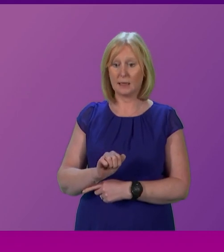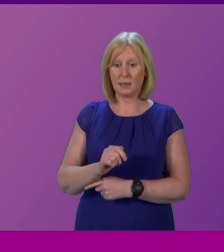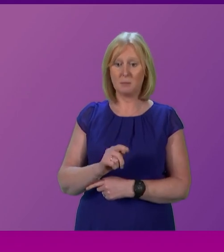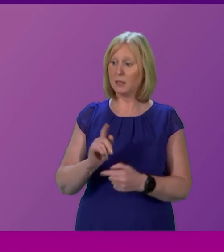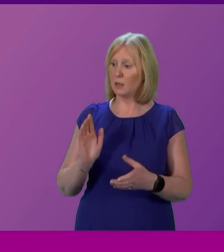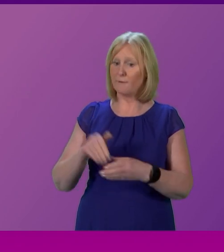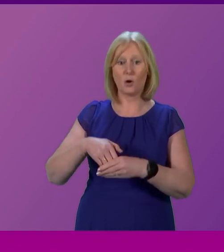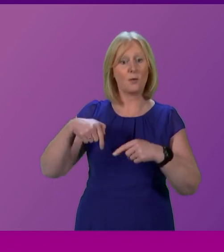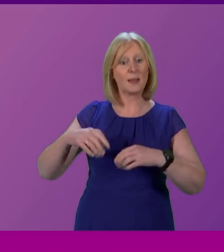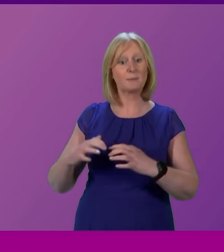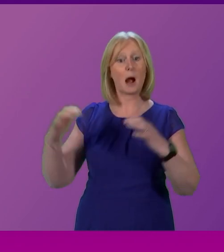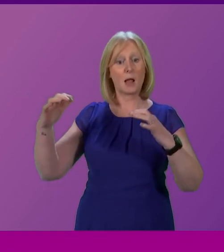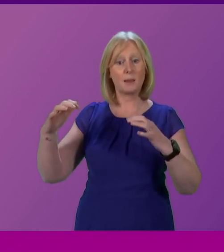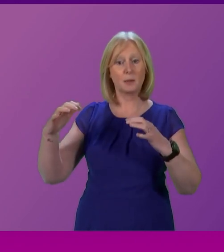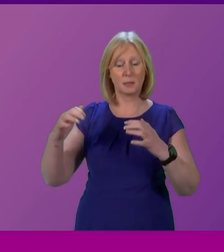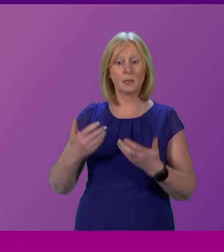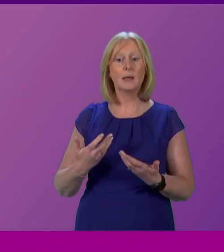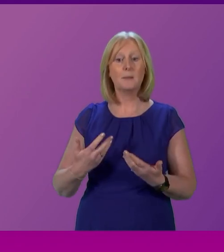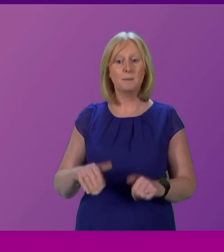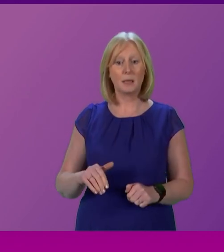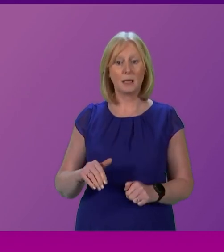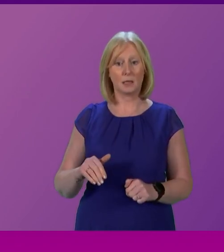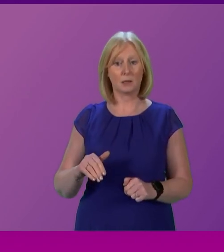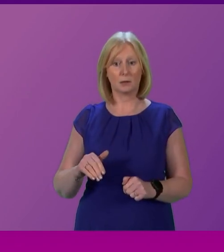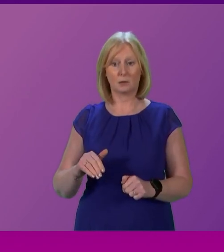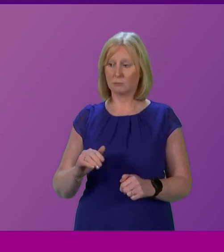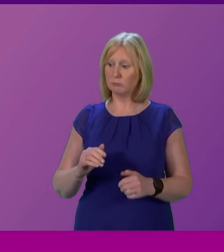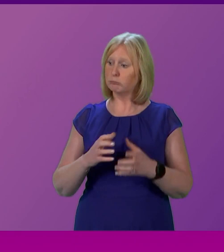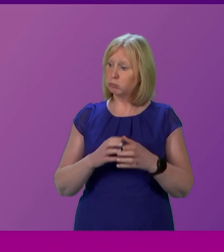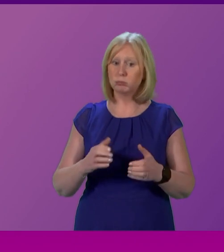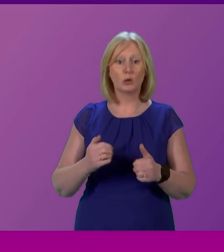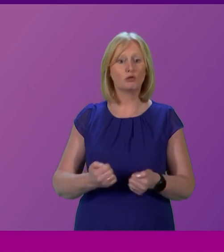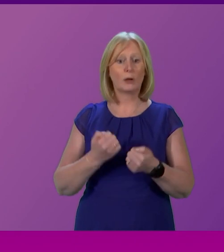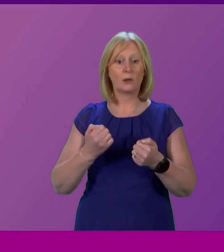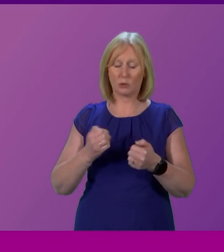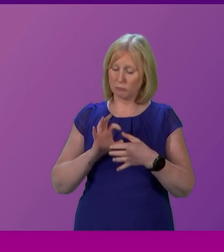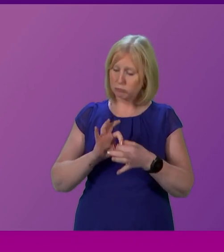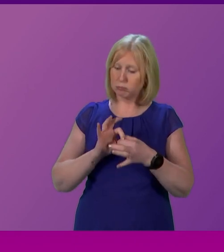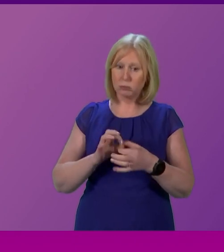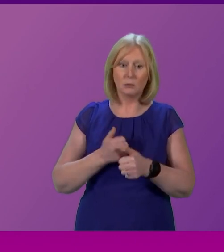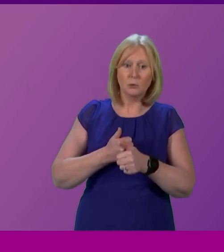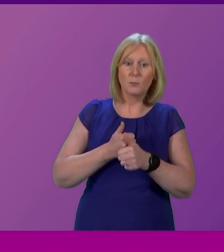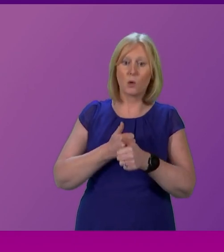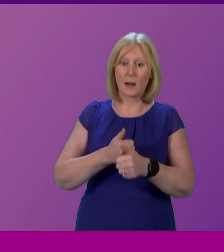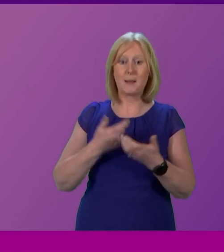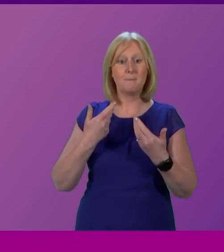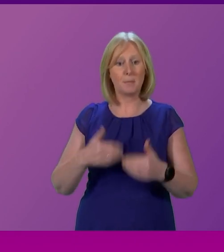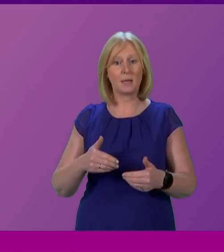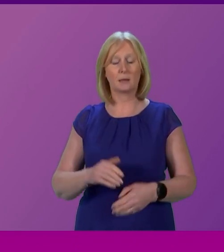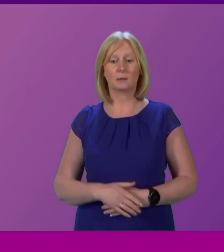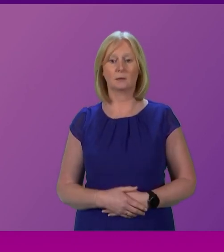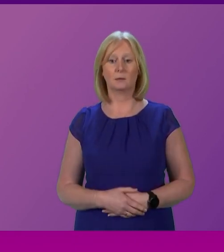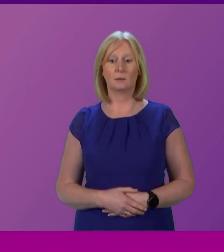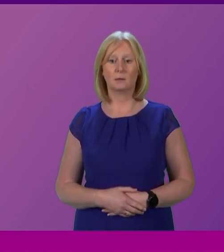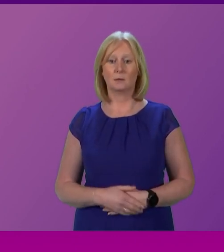not only that, but it's been strengthened since its establishment. And we have done that on a cross-party basis. We have been prepared to speak to people.